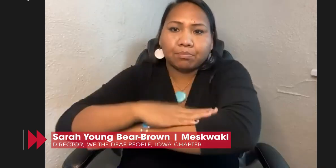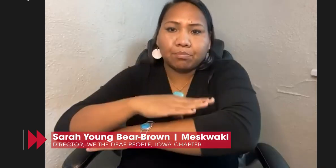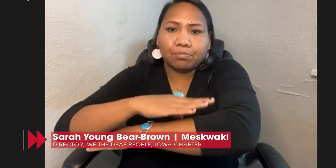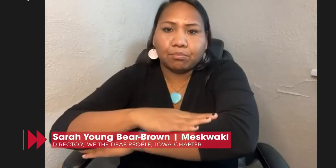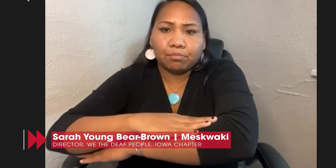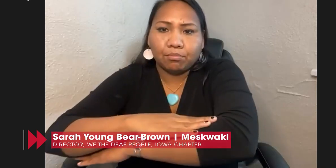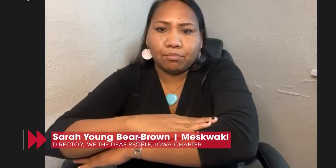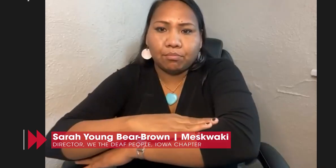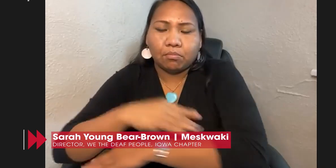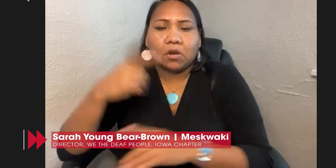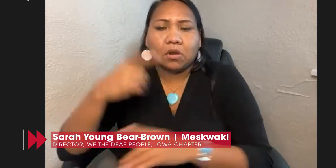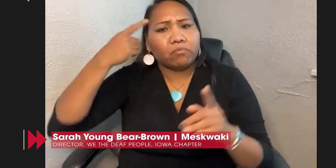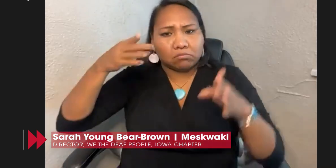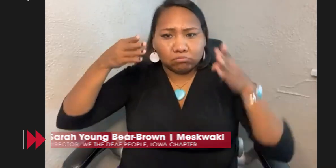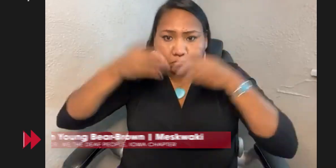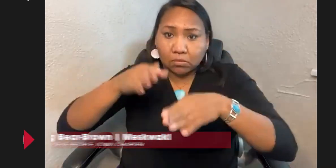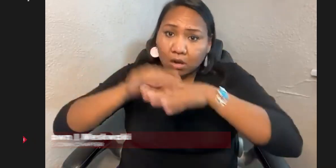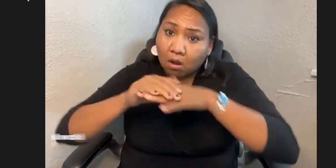the Round Table.